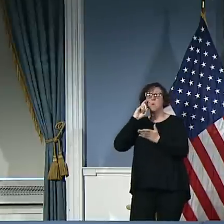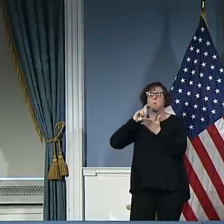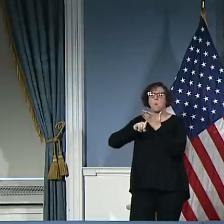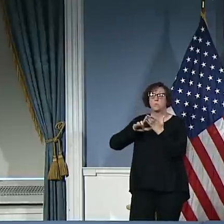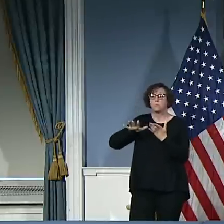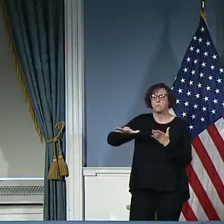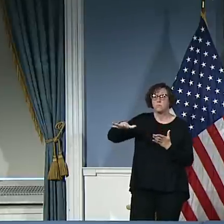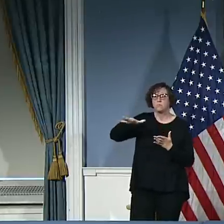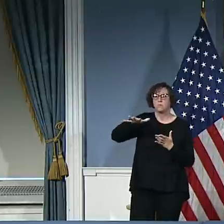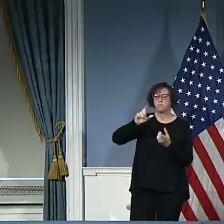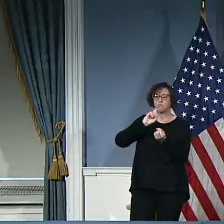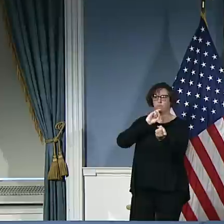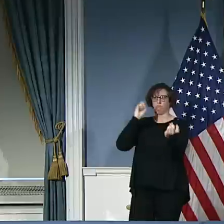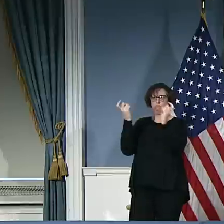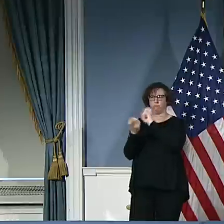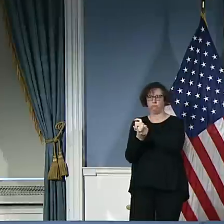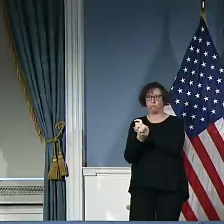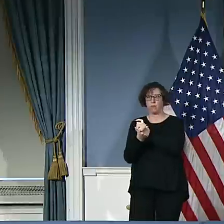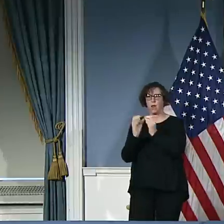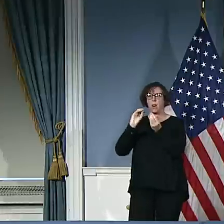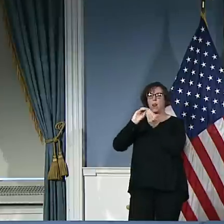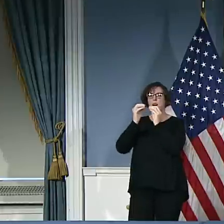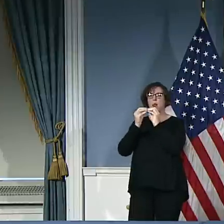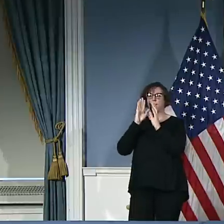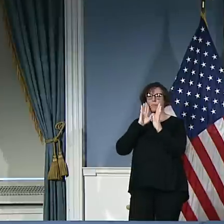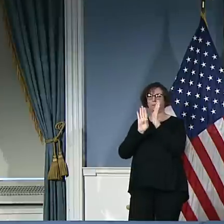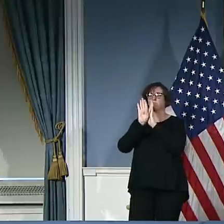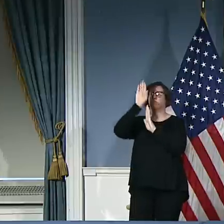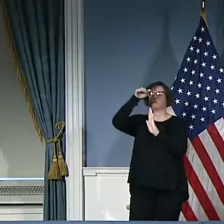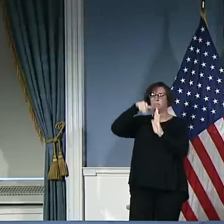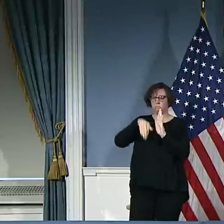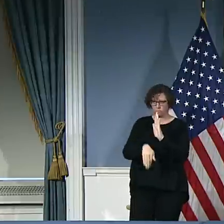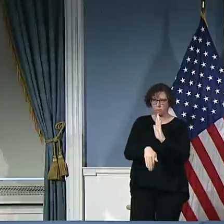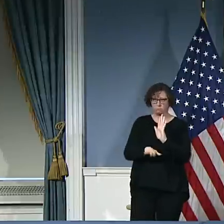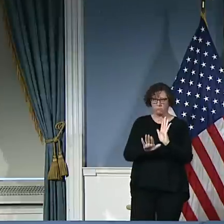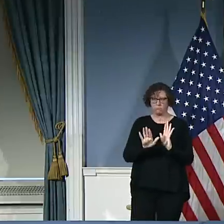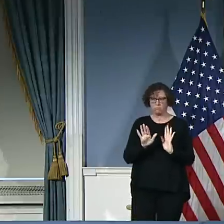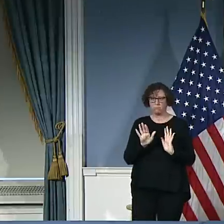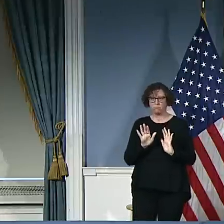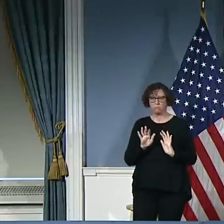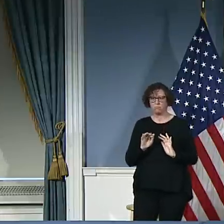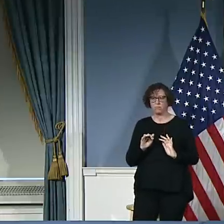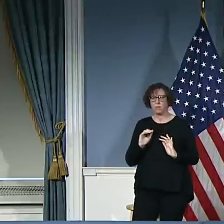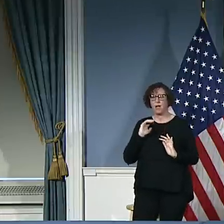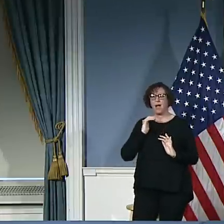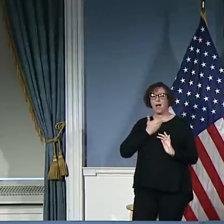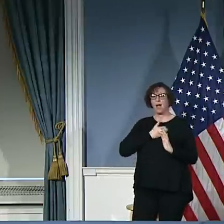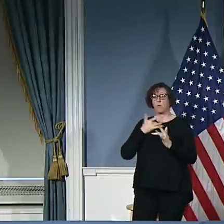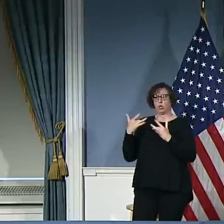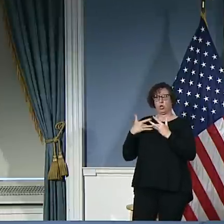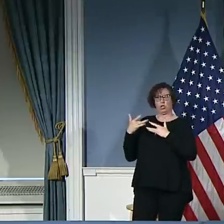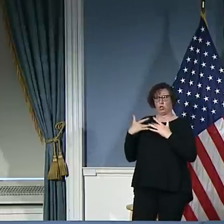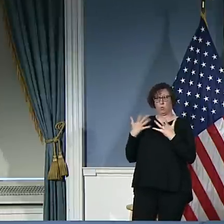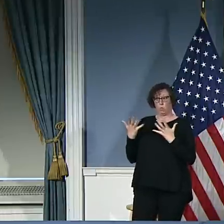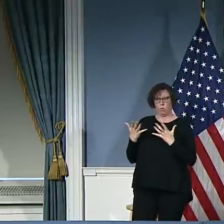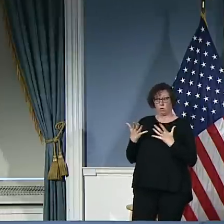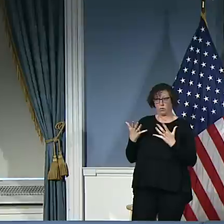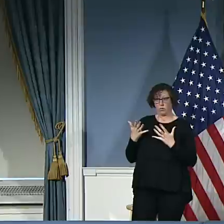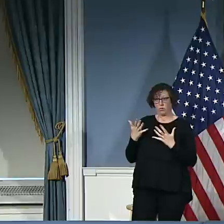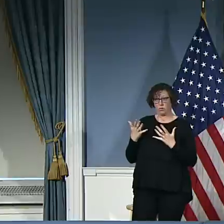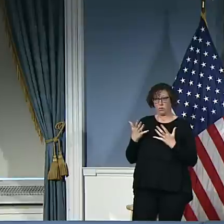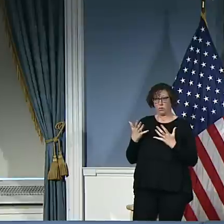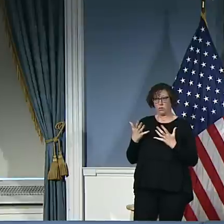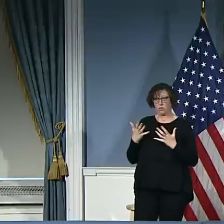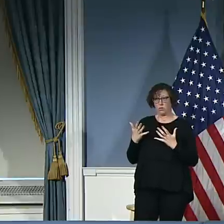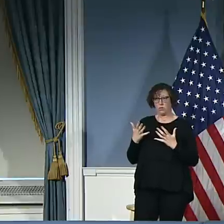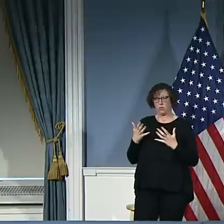trajectory of new cases. But the concern is that the more that we